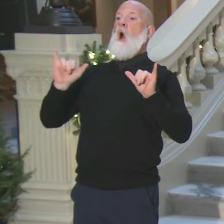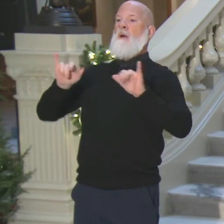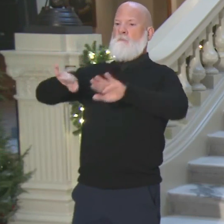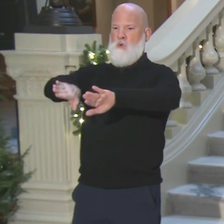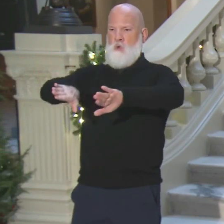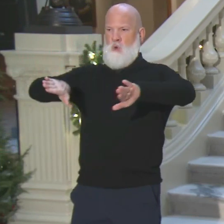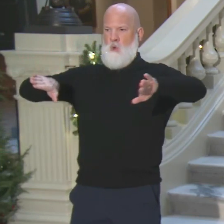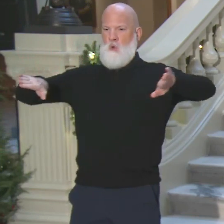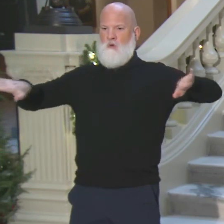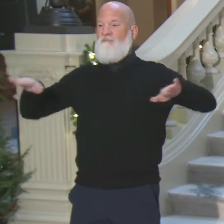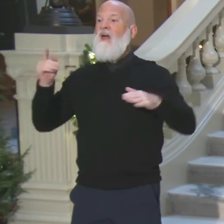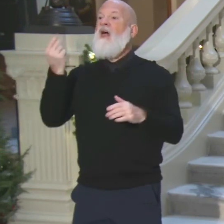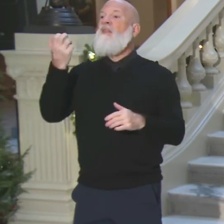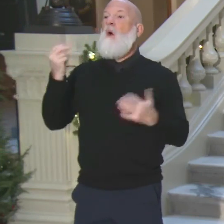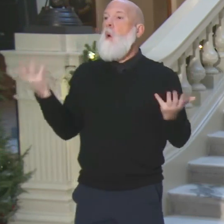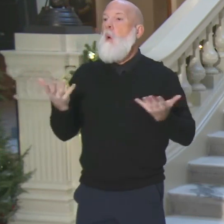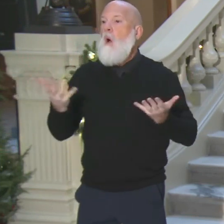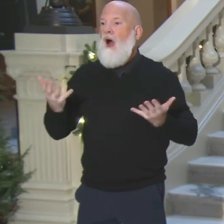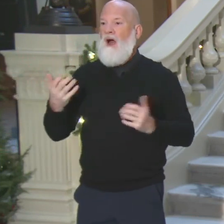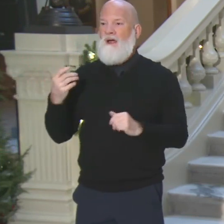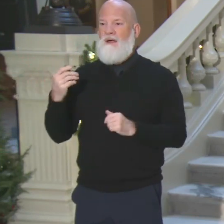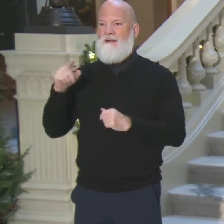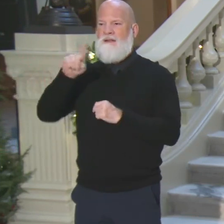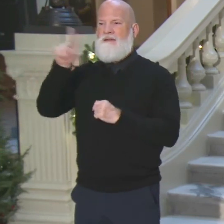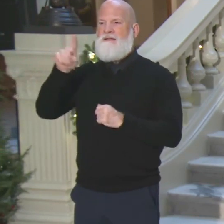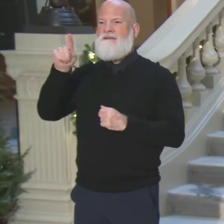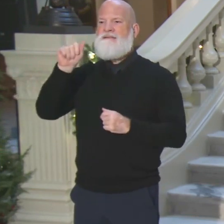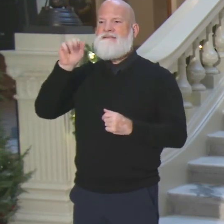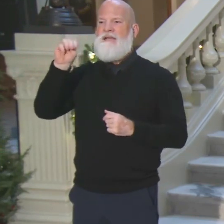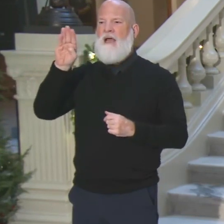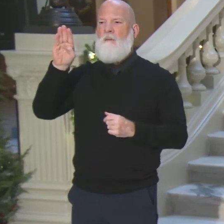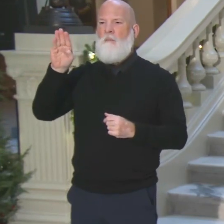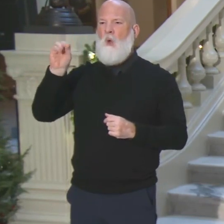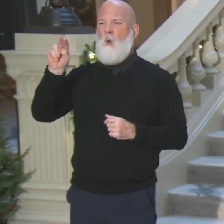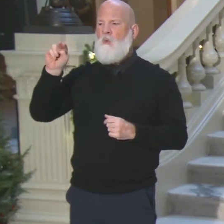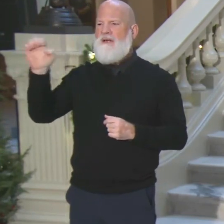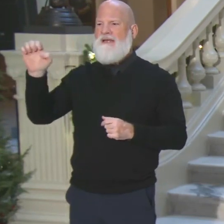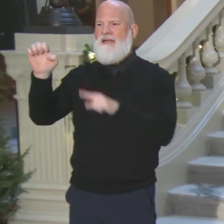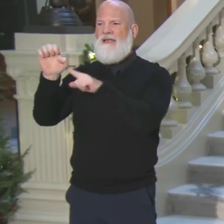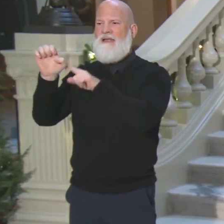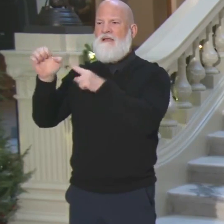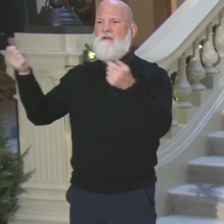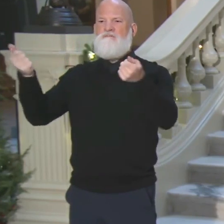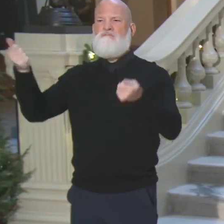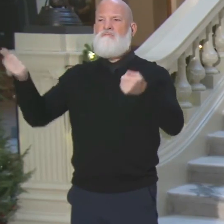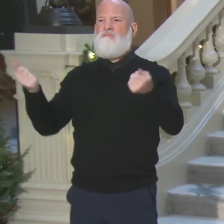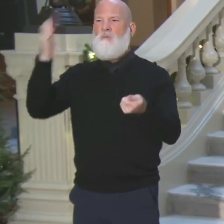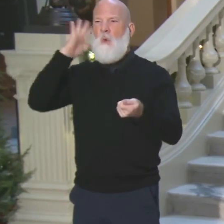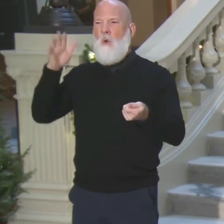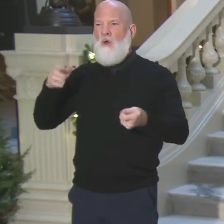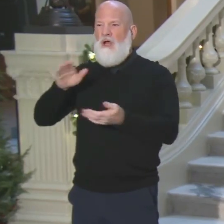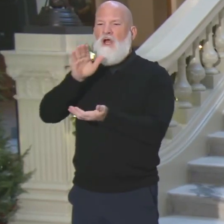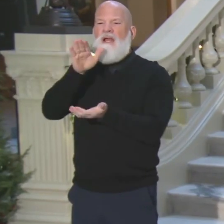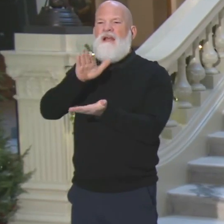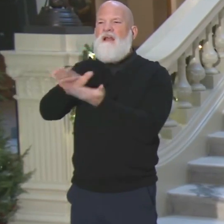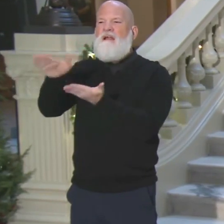carpet dryer thingy driving around. mean, you can see all the things happen. You can see the table get put in place.